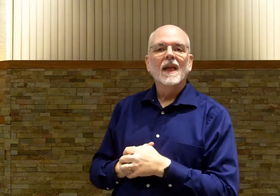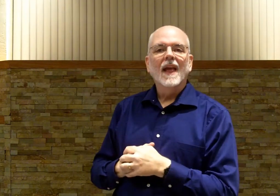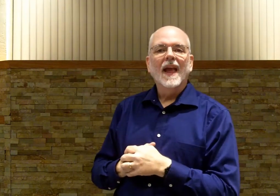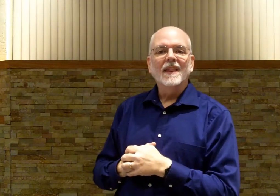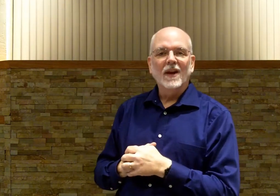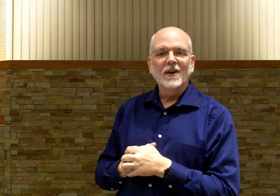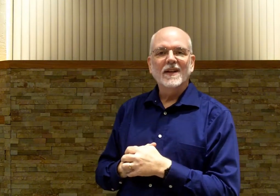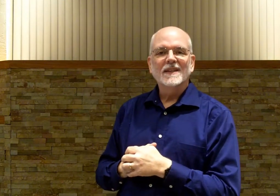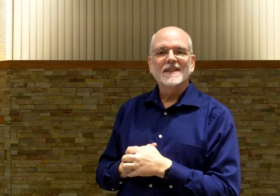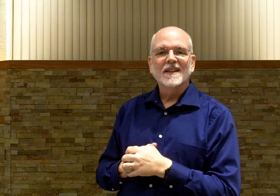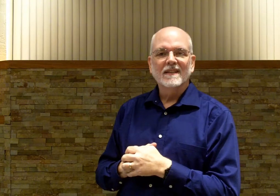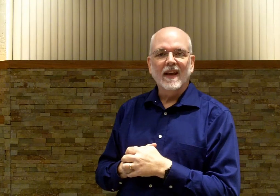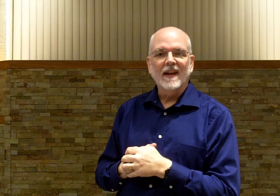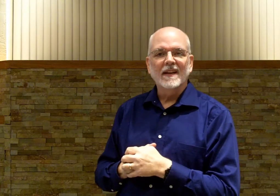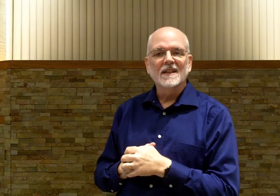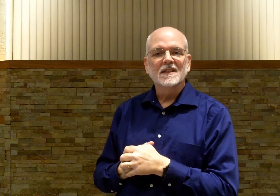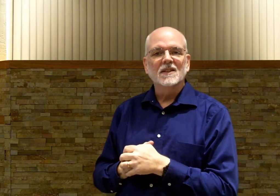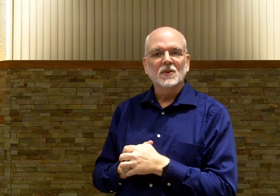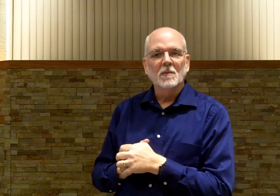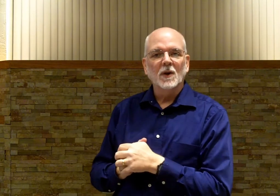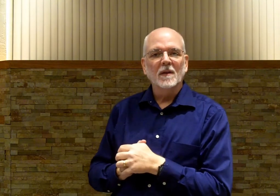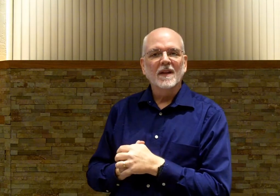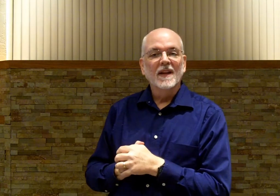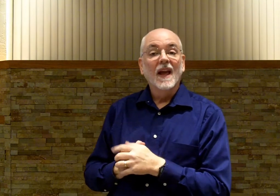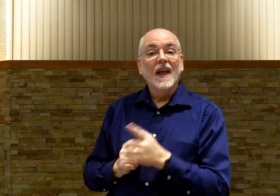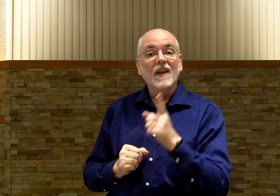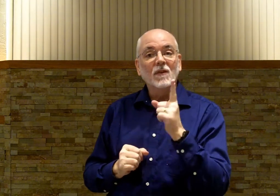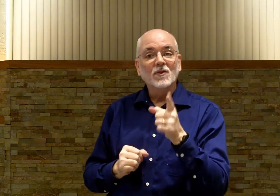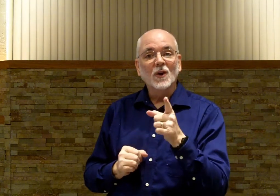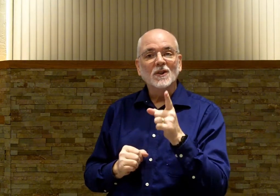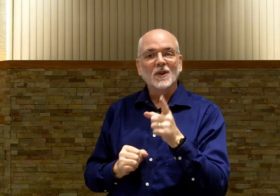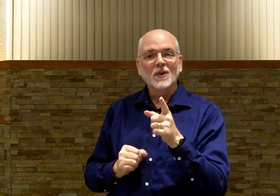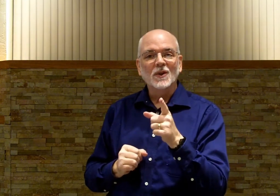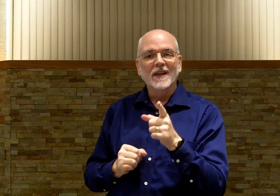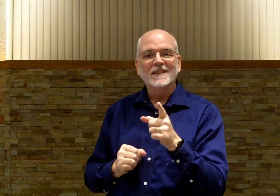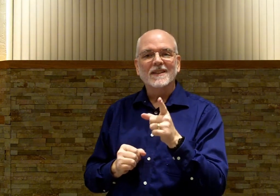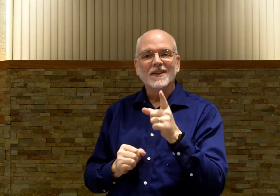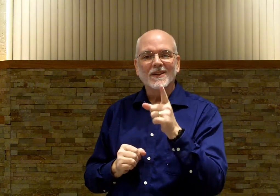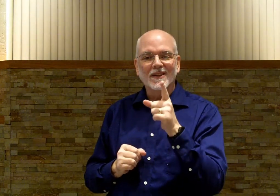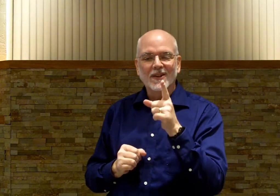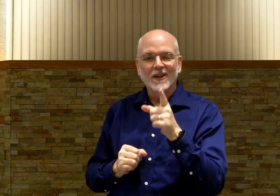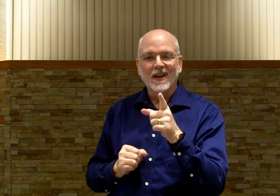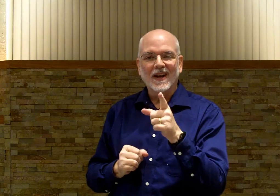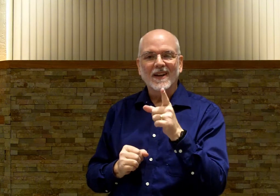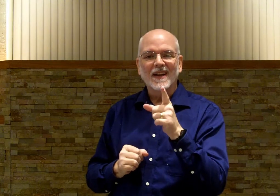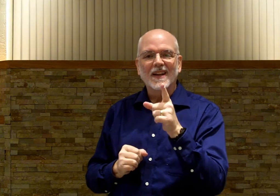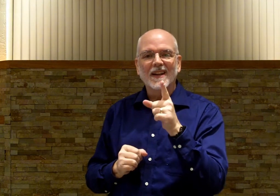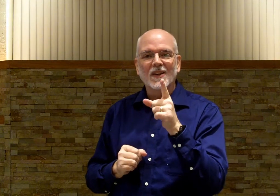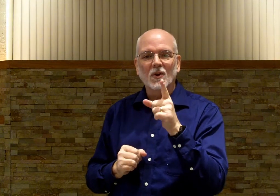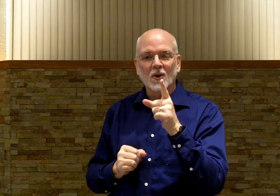And there it is. That is the scripture. If you've chosen to do this, good luck. You're